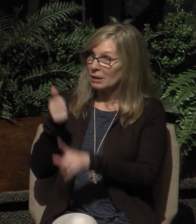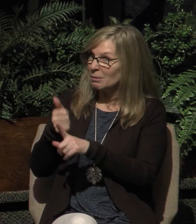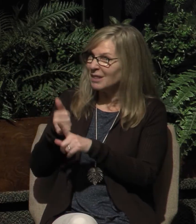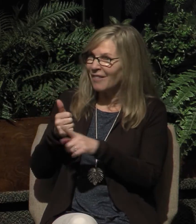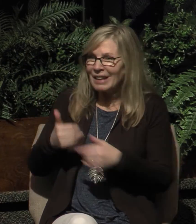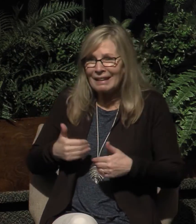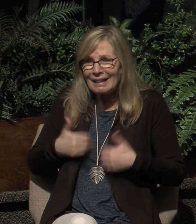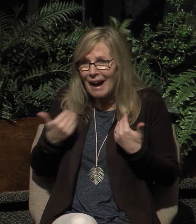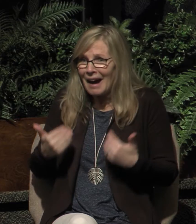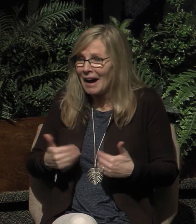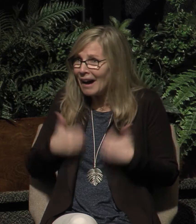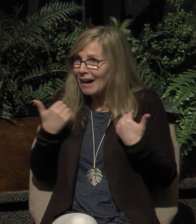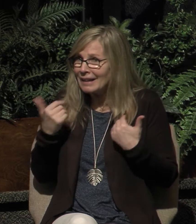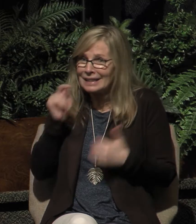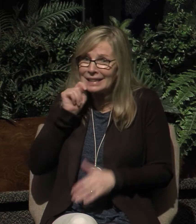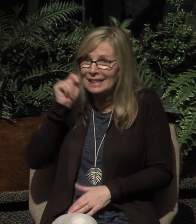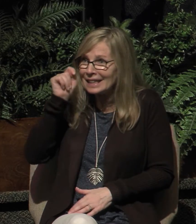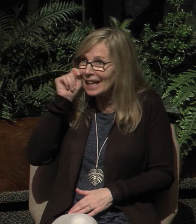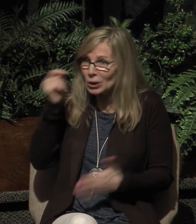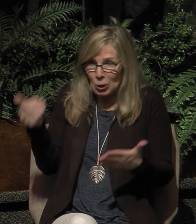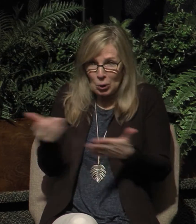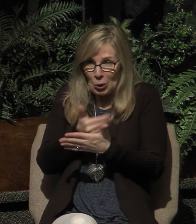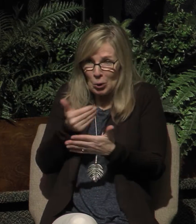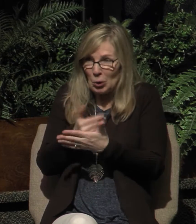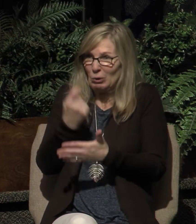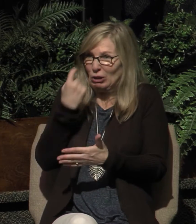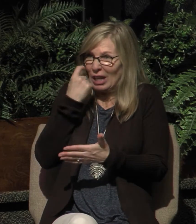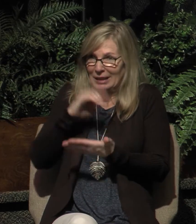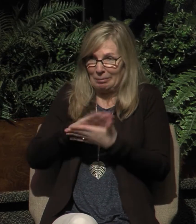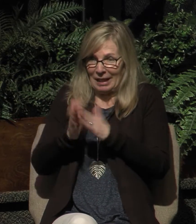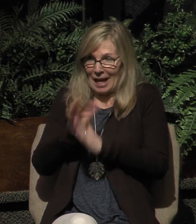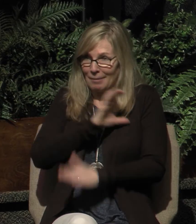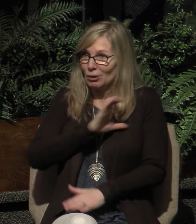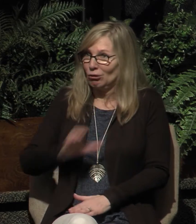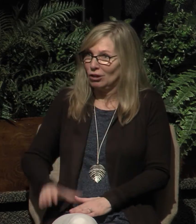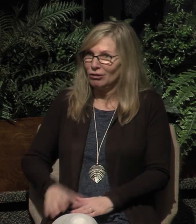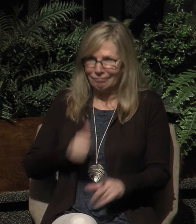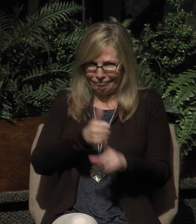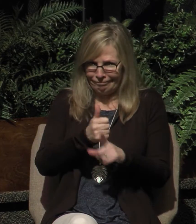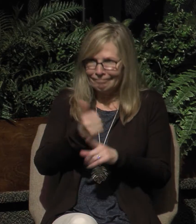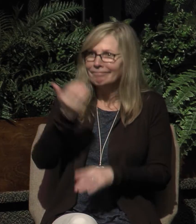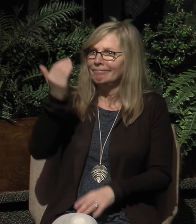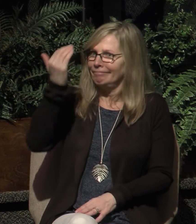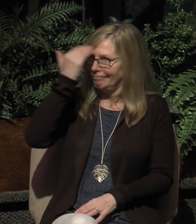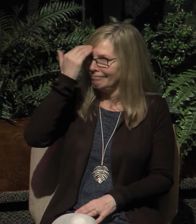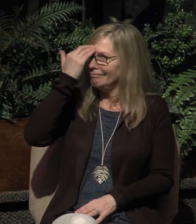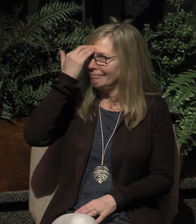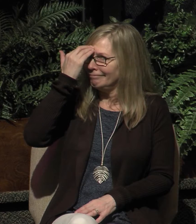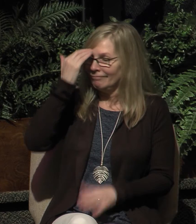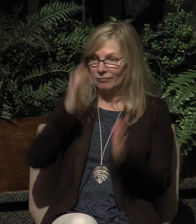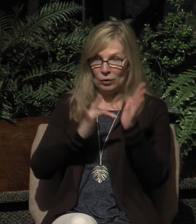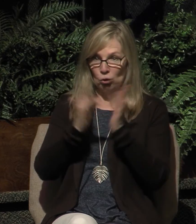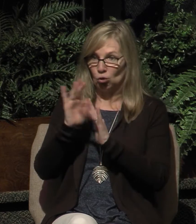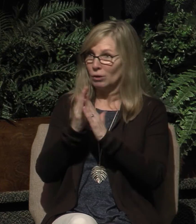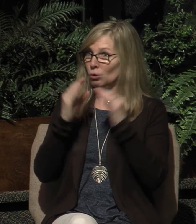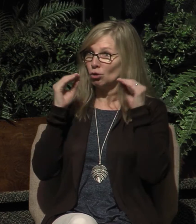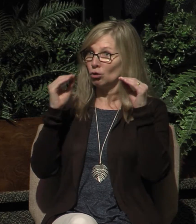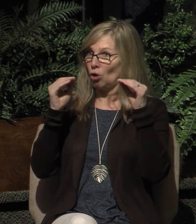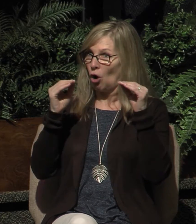young teenager, a new convert to Christ, he knew that scripture taught that he needed pastoral oversight